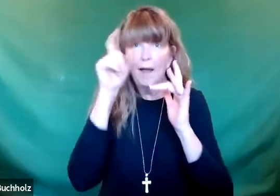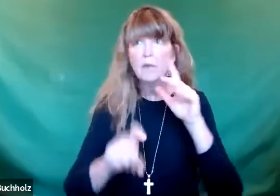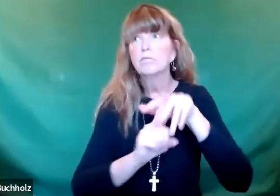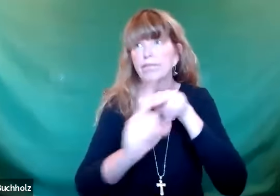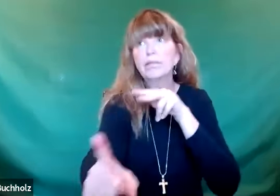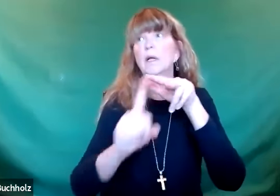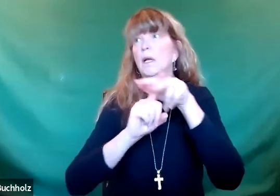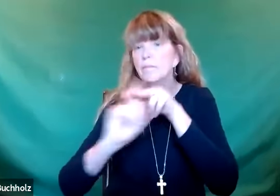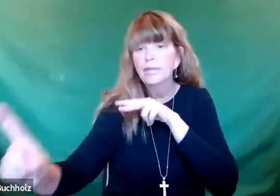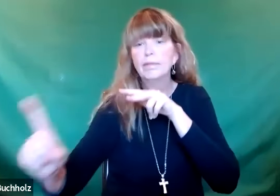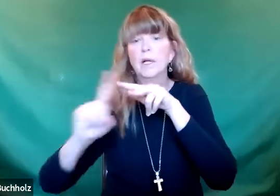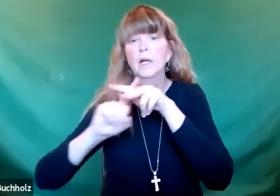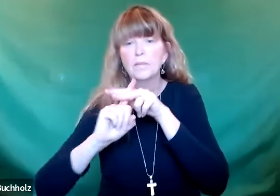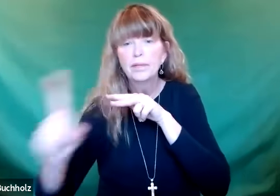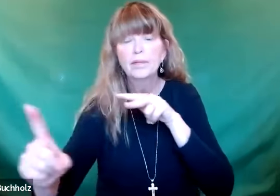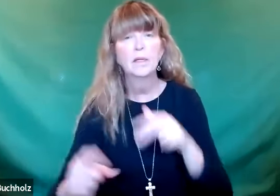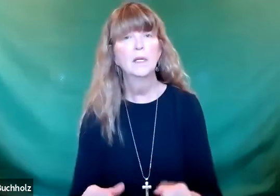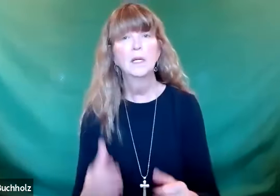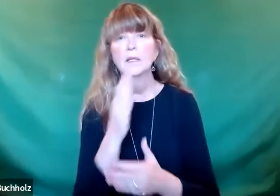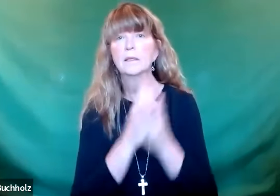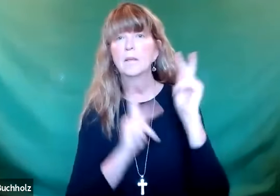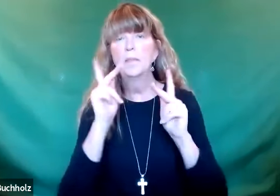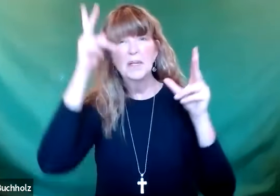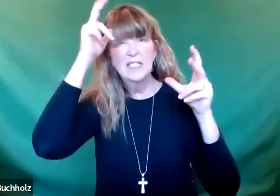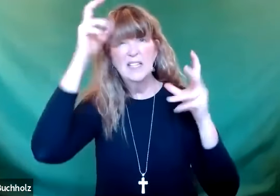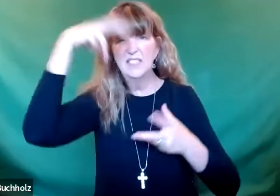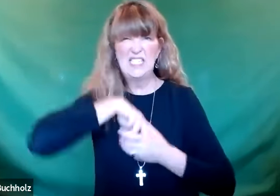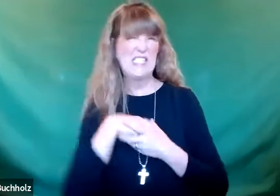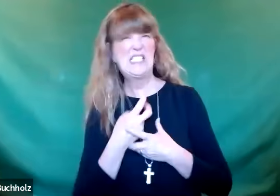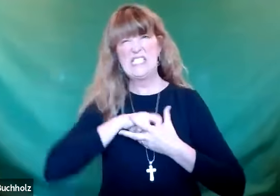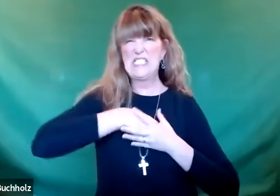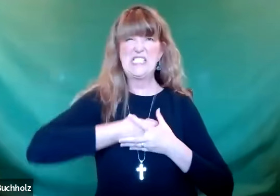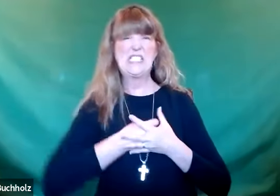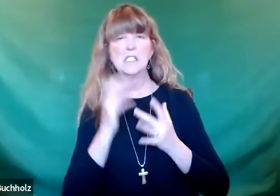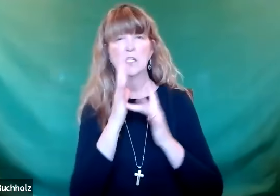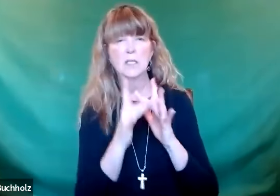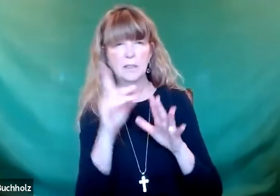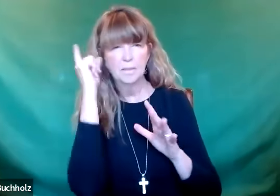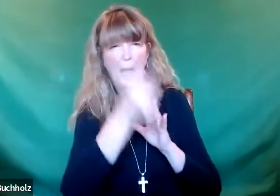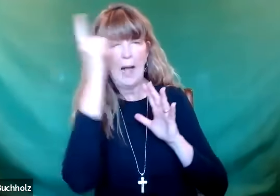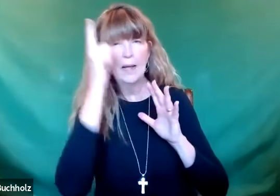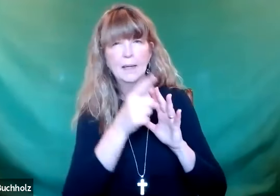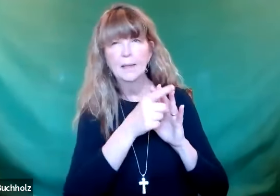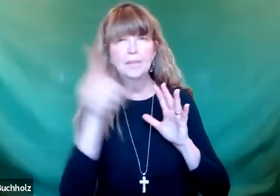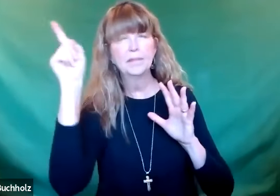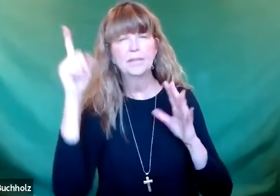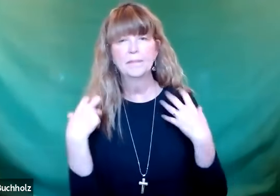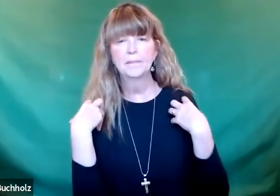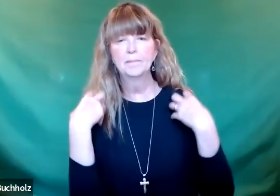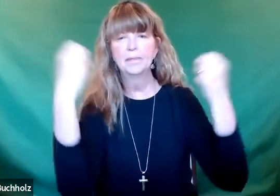And people were plotting to kill Jesus, so he had to keep evading them. There were people with, there was a guy with a demon